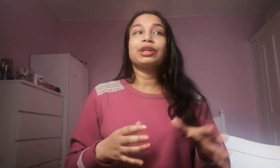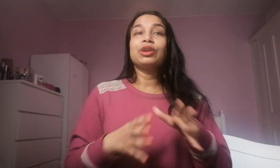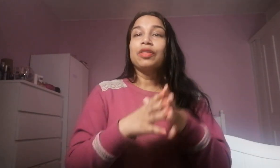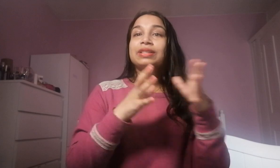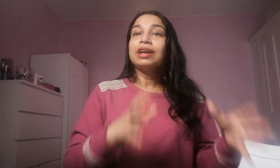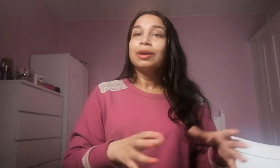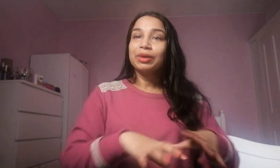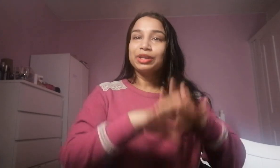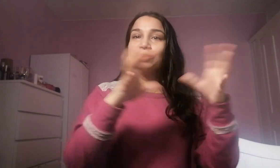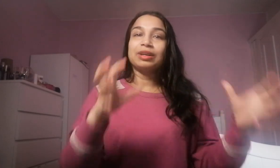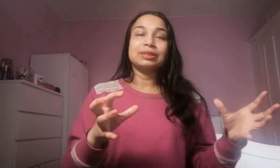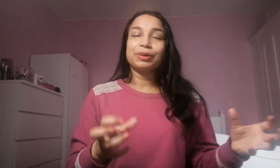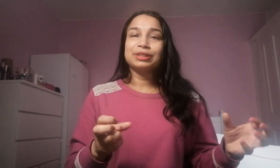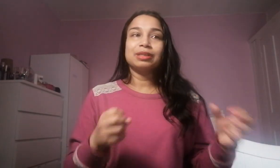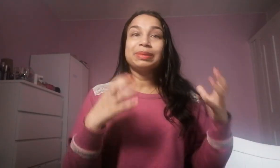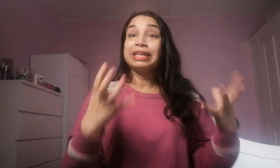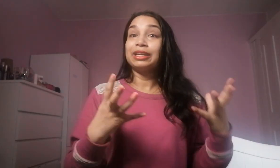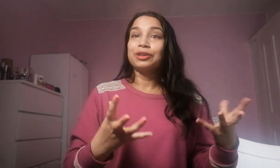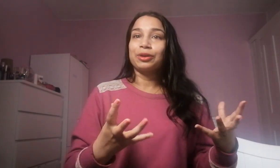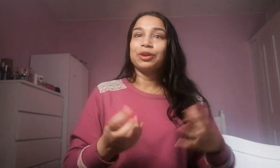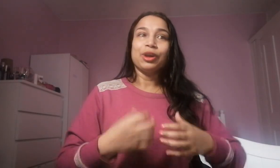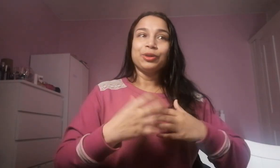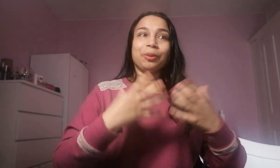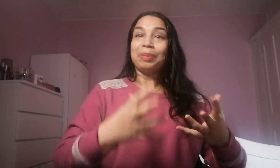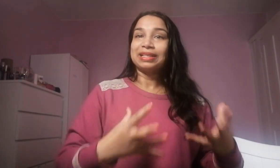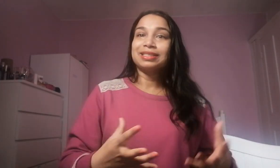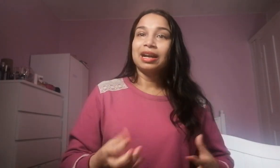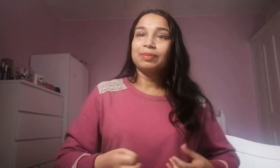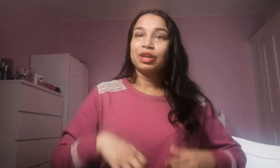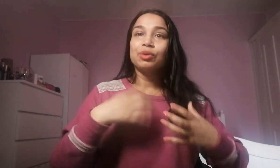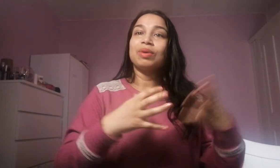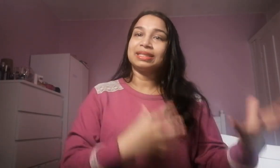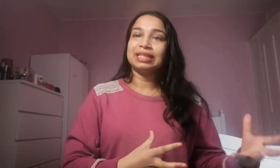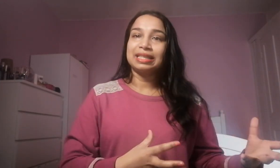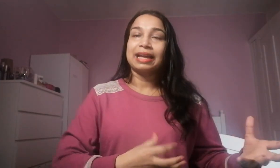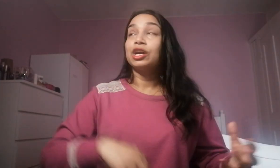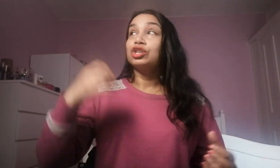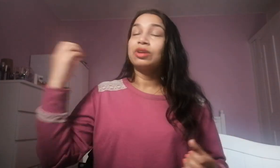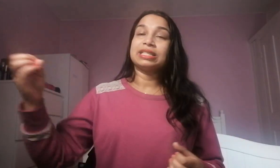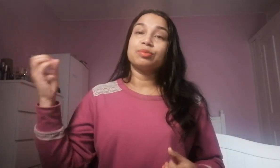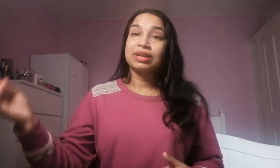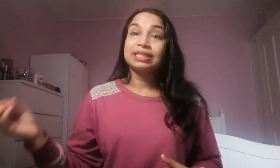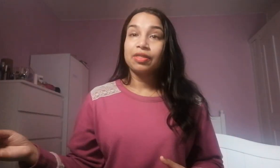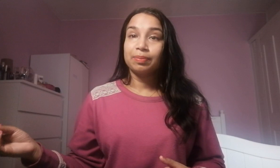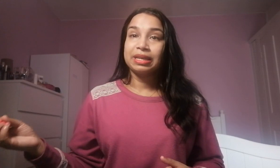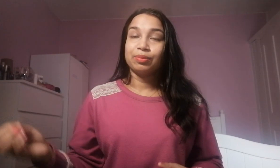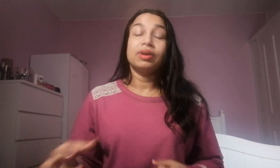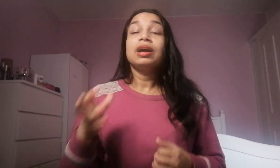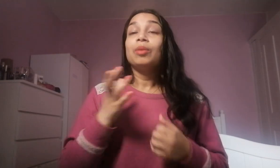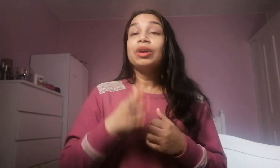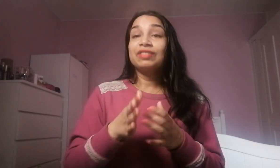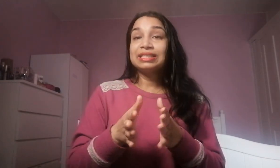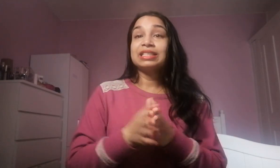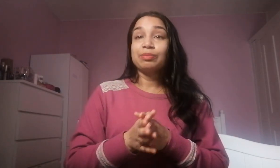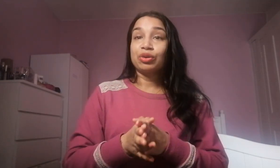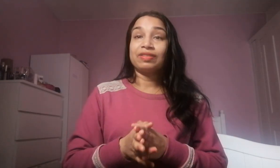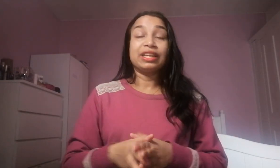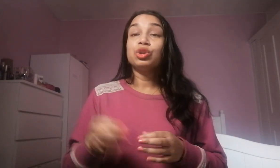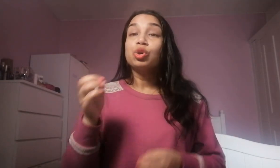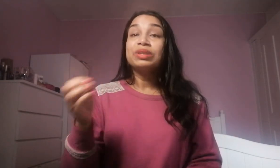like the time where you are supposed to be you know your best time yet you wasted that trying to impress other people but this is important thing you don't